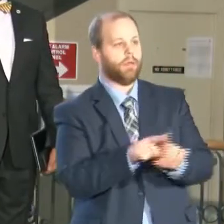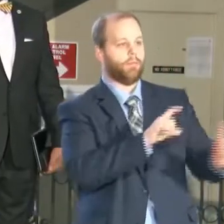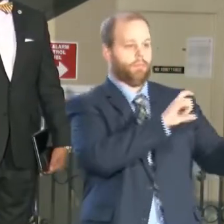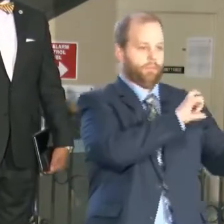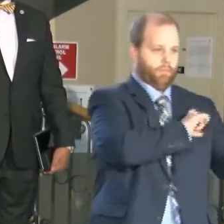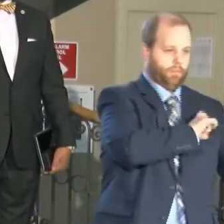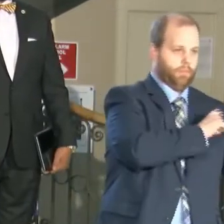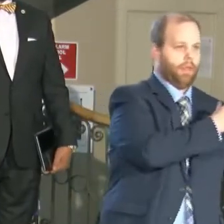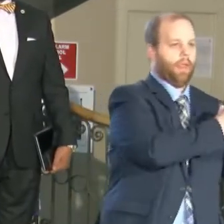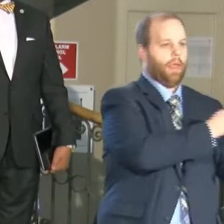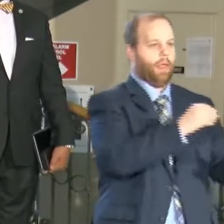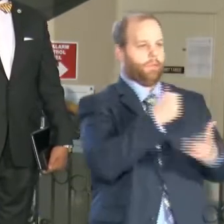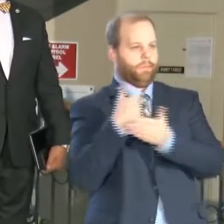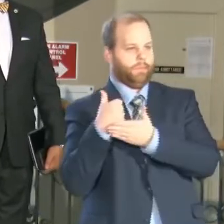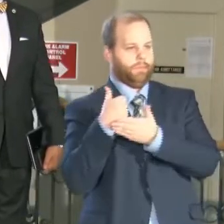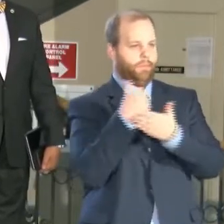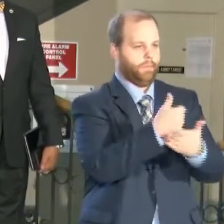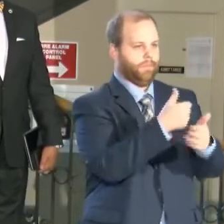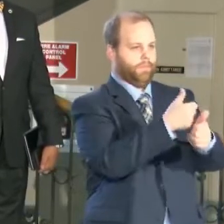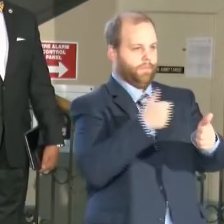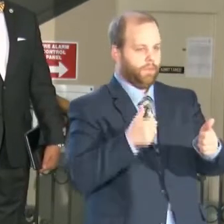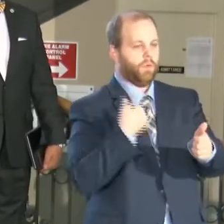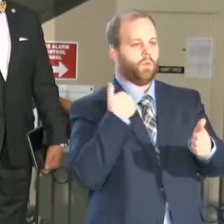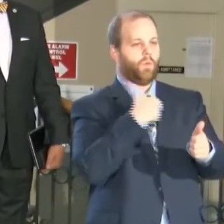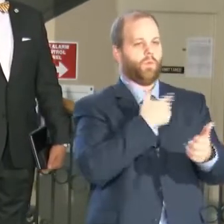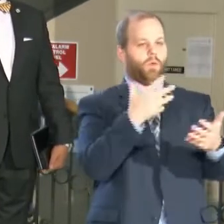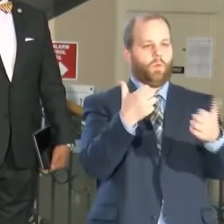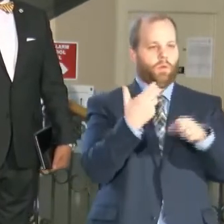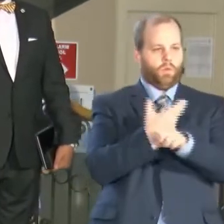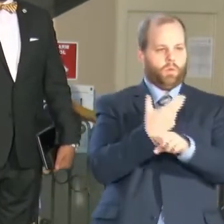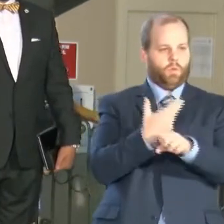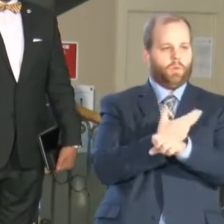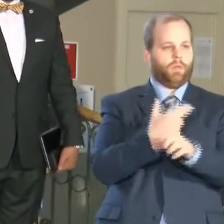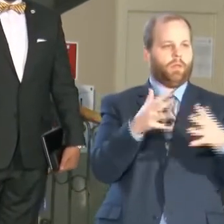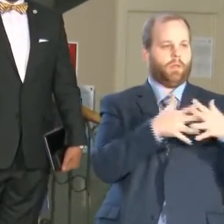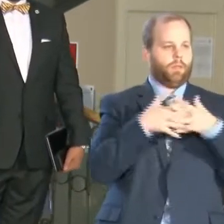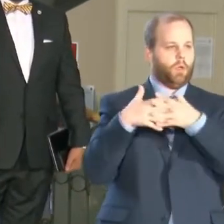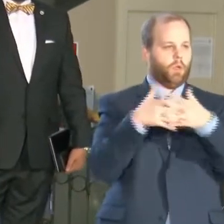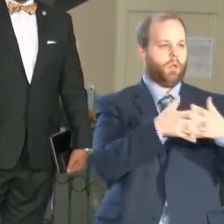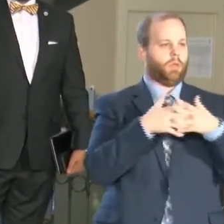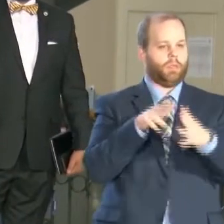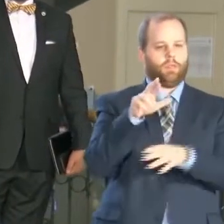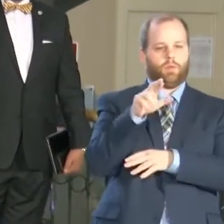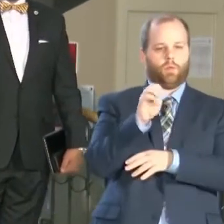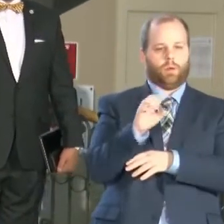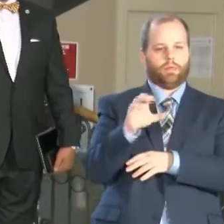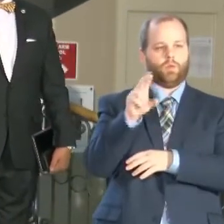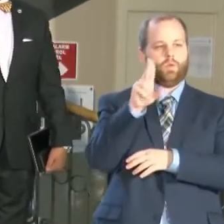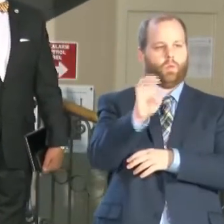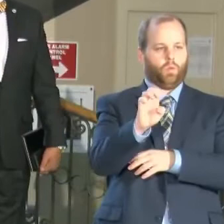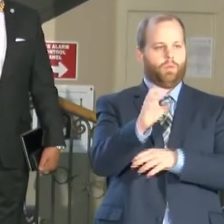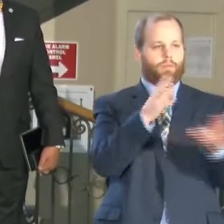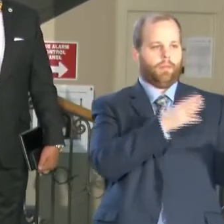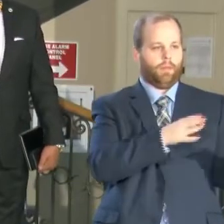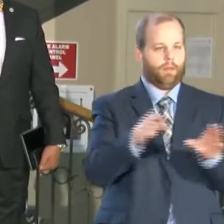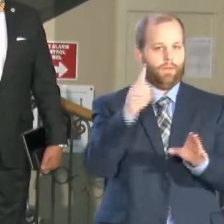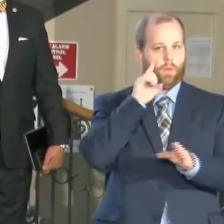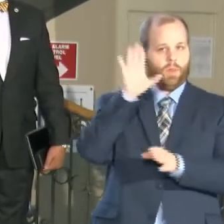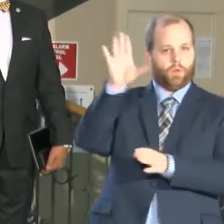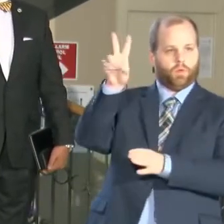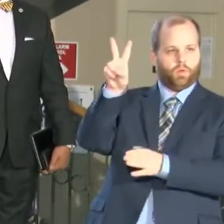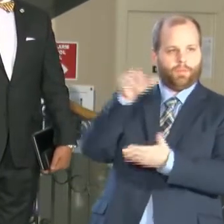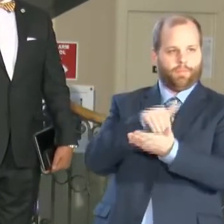And so what we want to do is utilize the American Rescue Plan Act dollars of close to two million dollars to ensure that we get these dollars on the street.